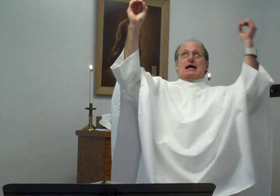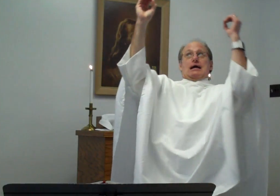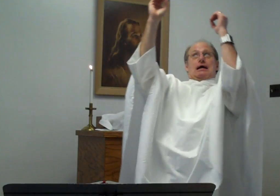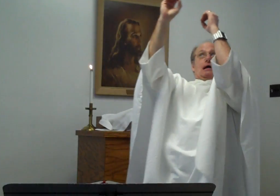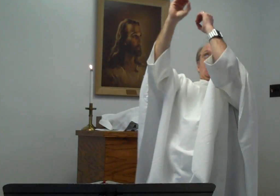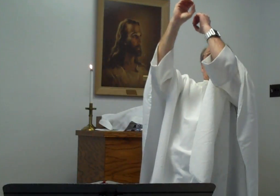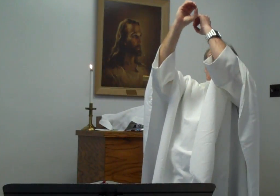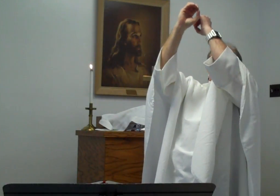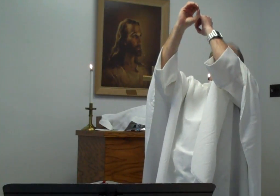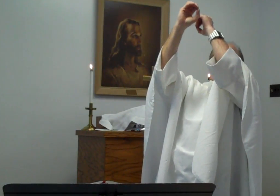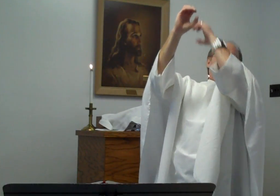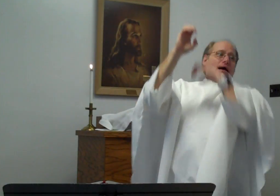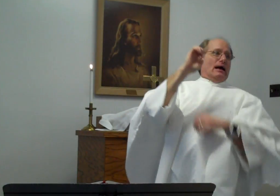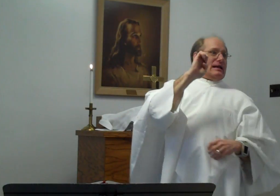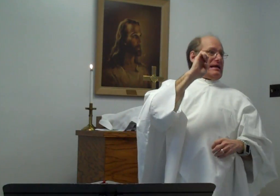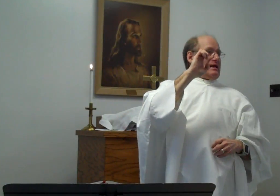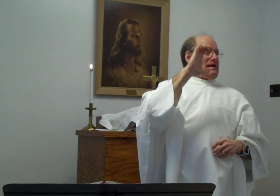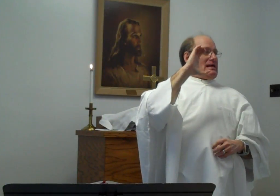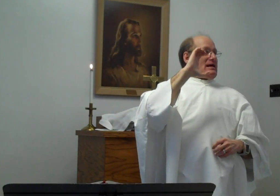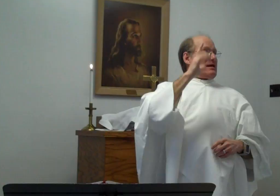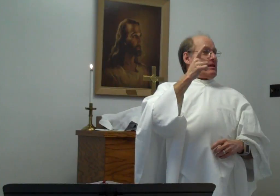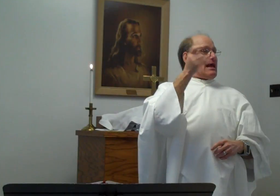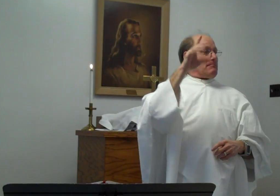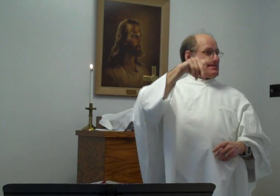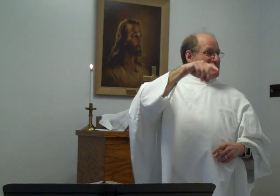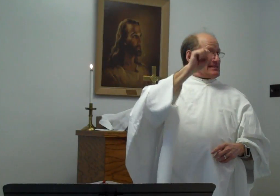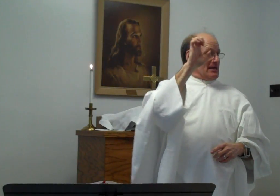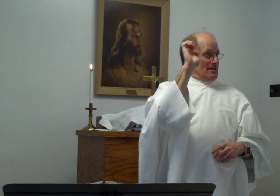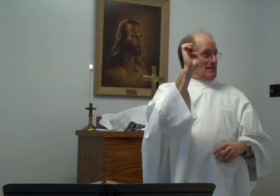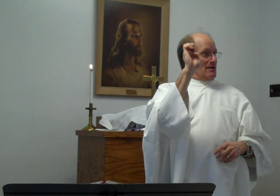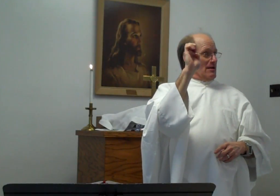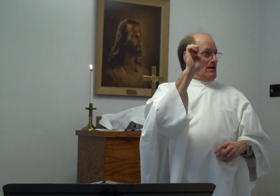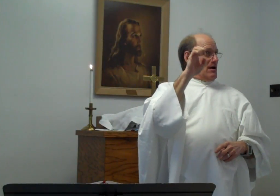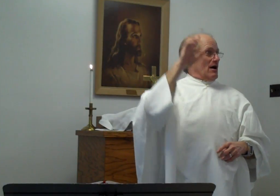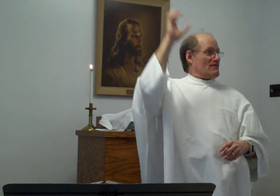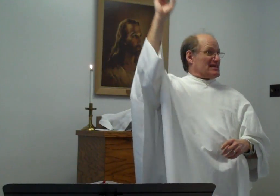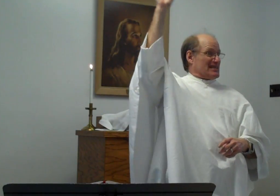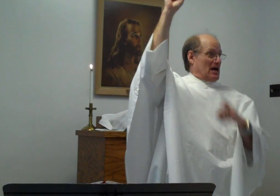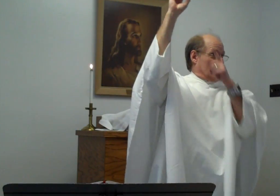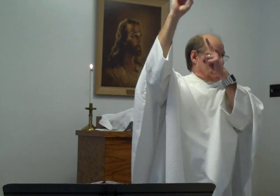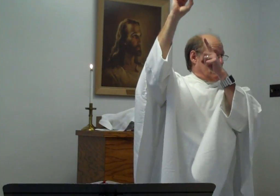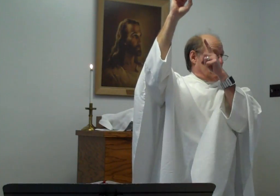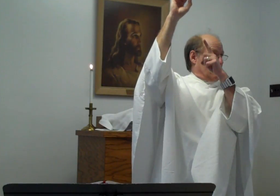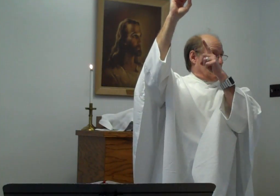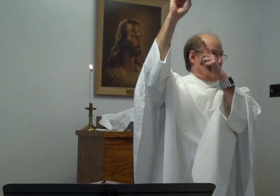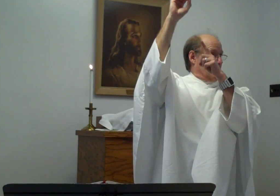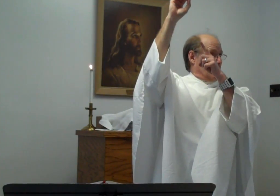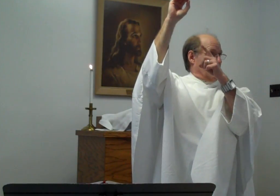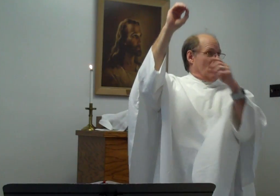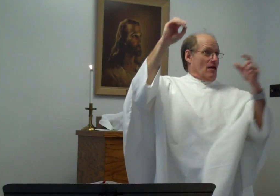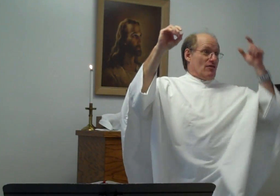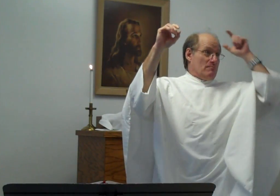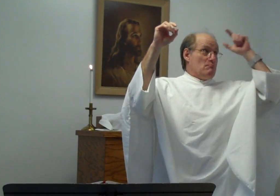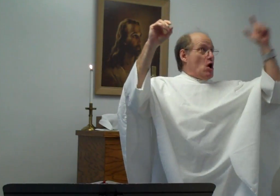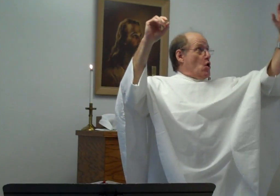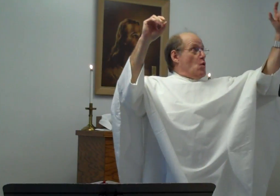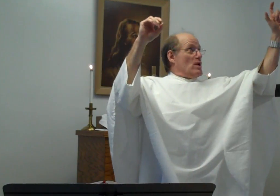an eclipse of the sun. The moon